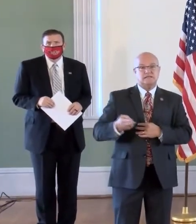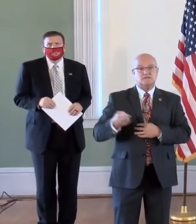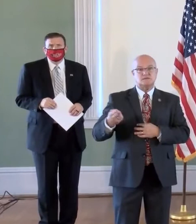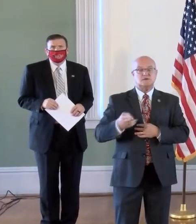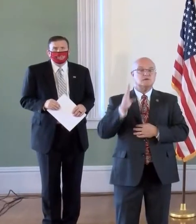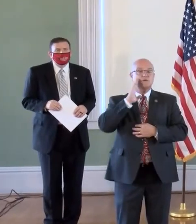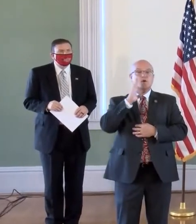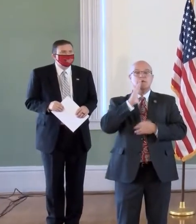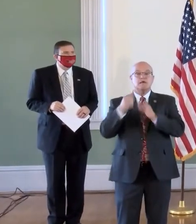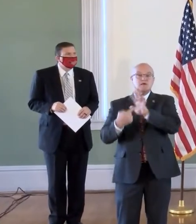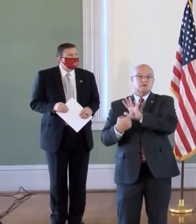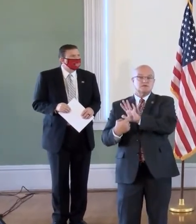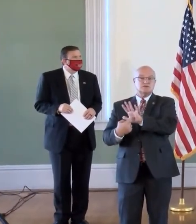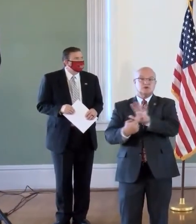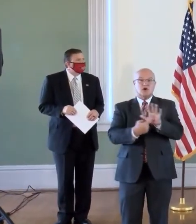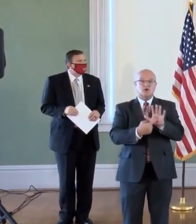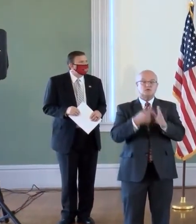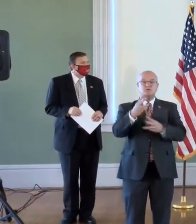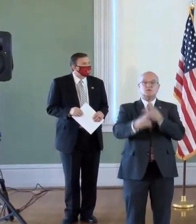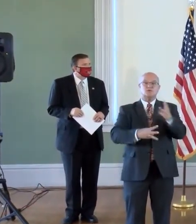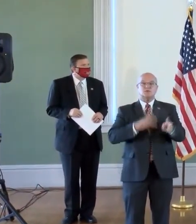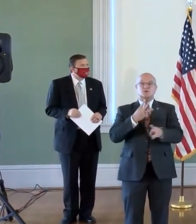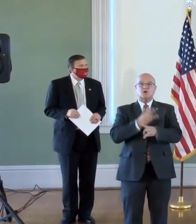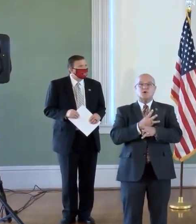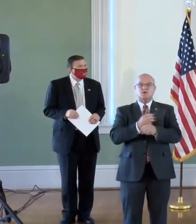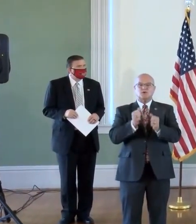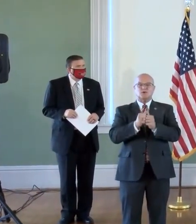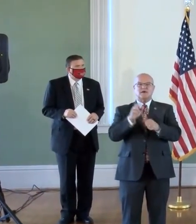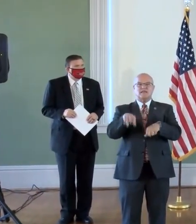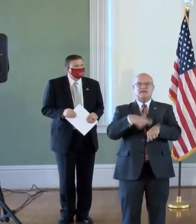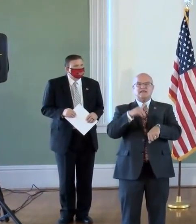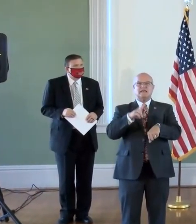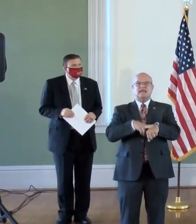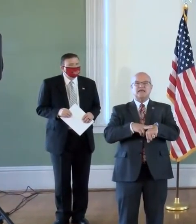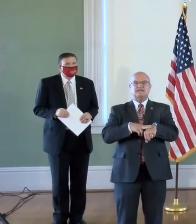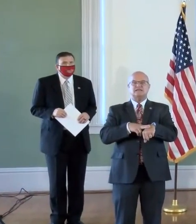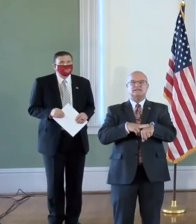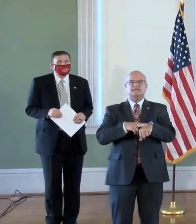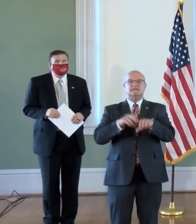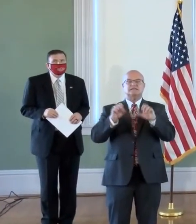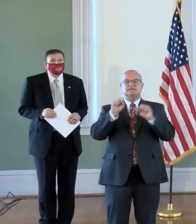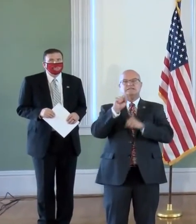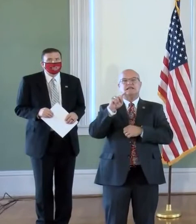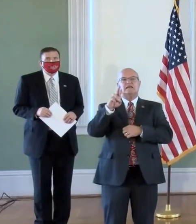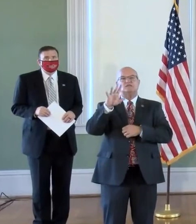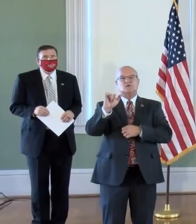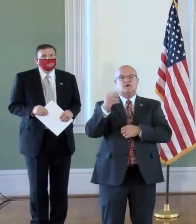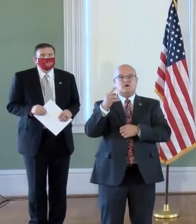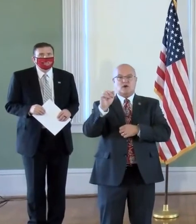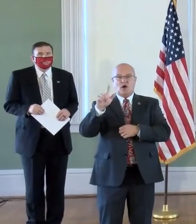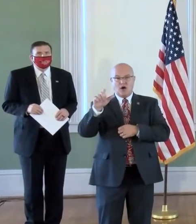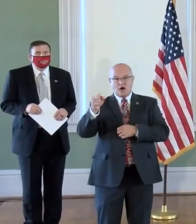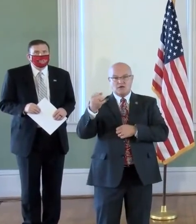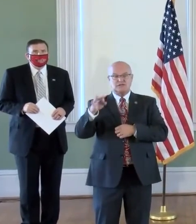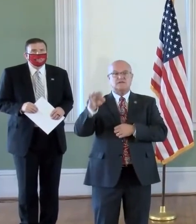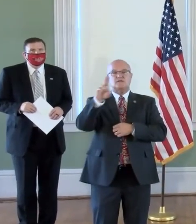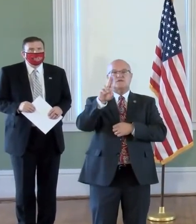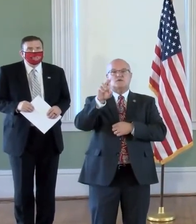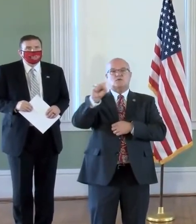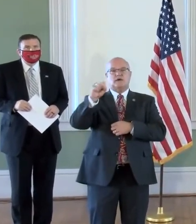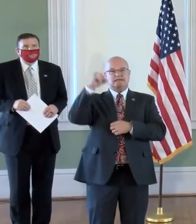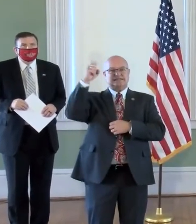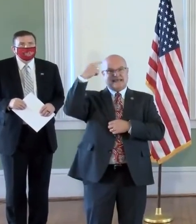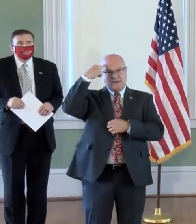it will be shown to the world in our nation's statuary hall in the halls of the U.S. Capitol.